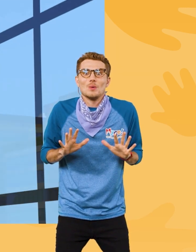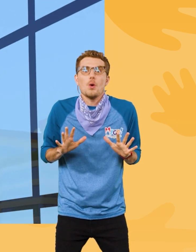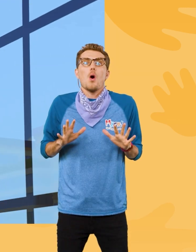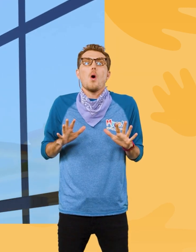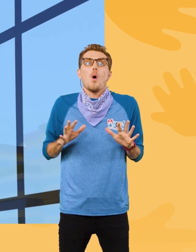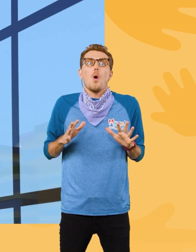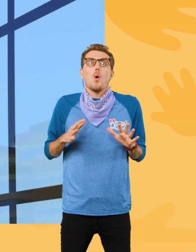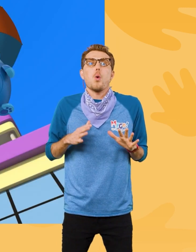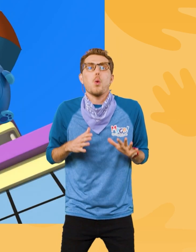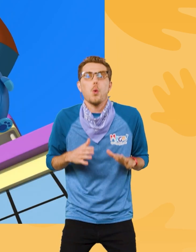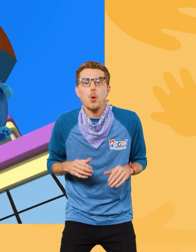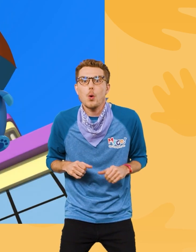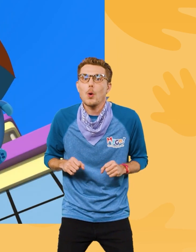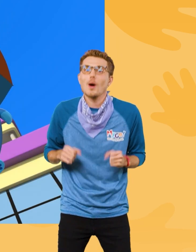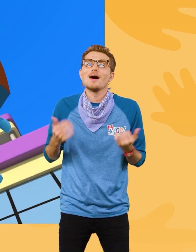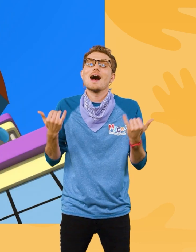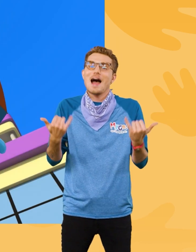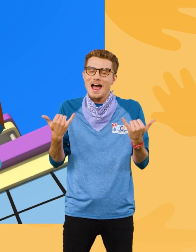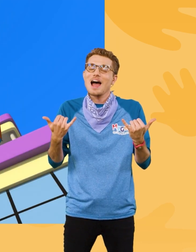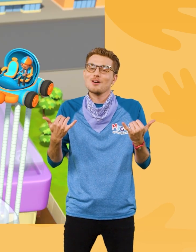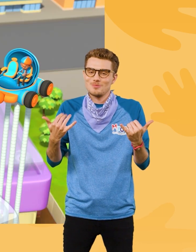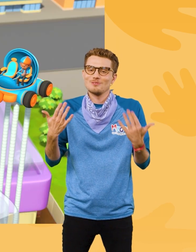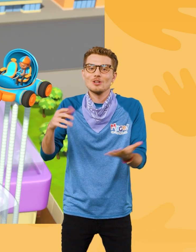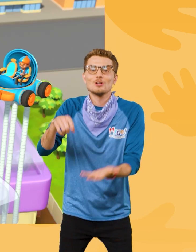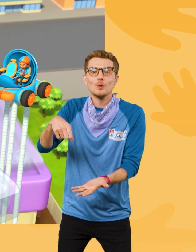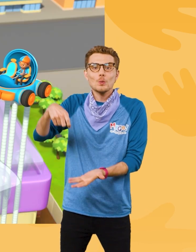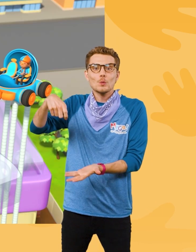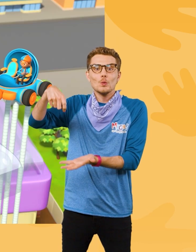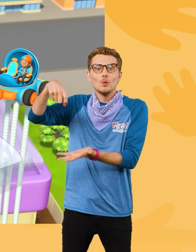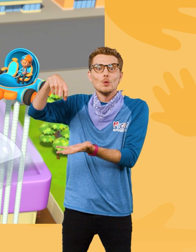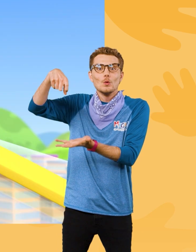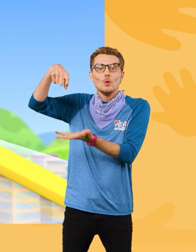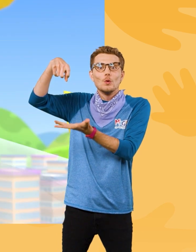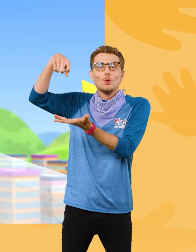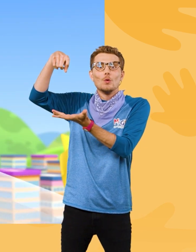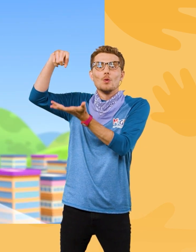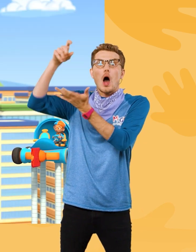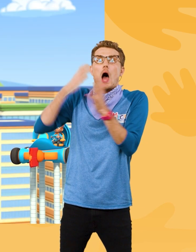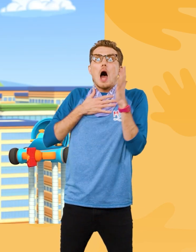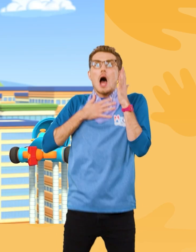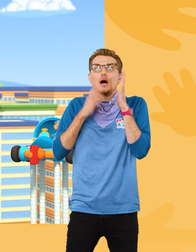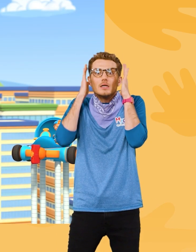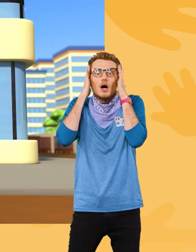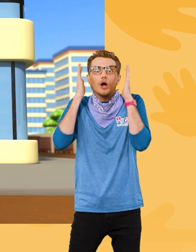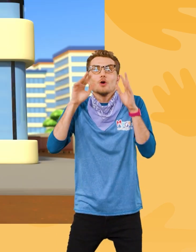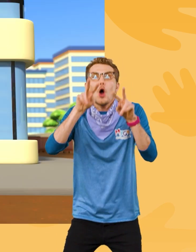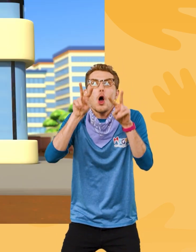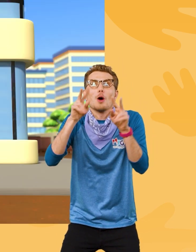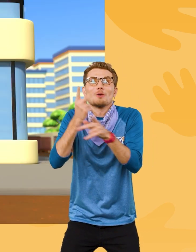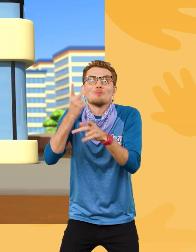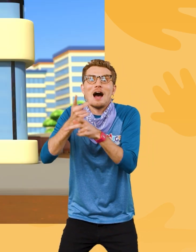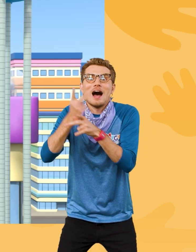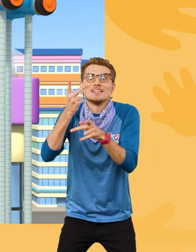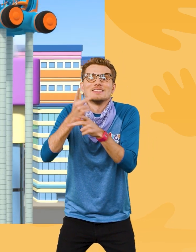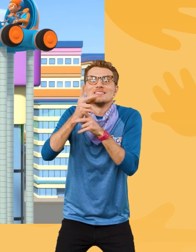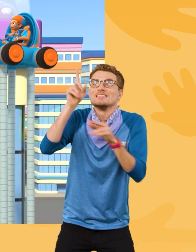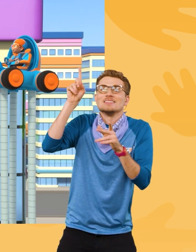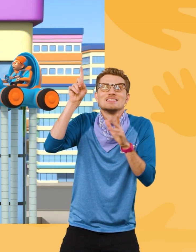Now, take it up, Kareem! Oh! Goodness! Look out